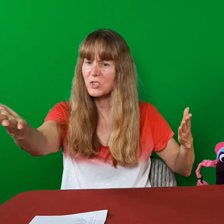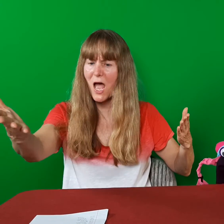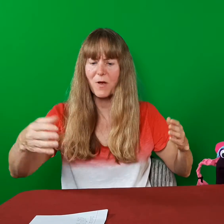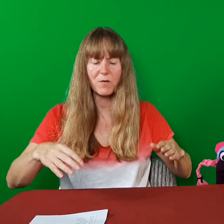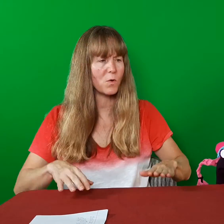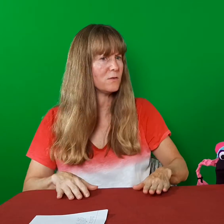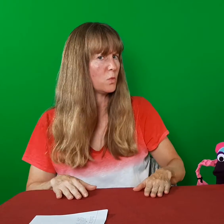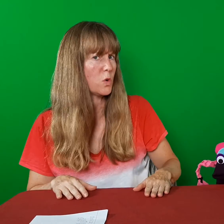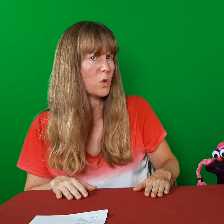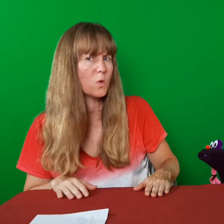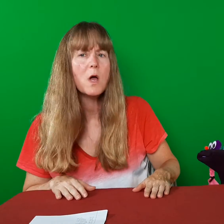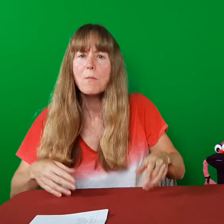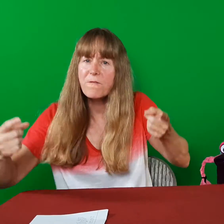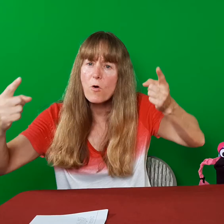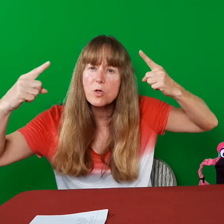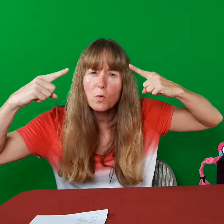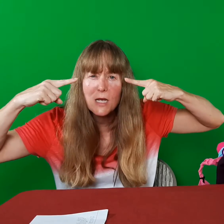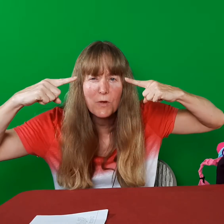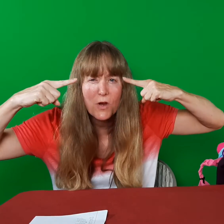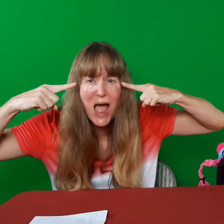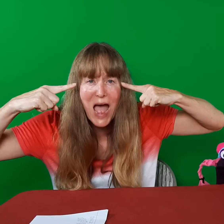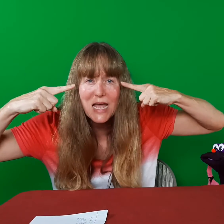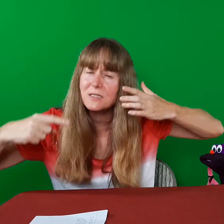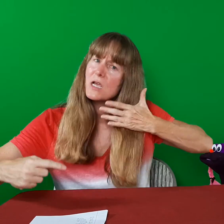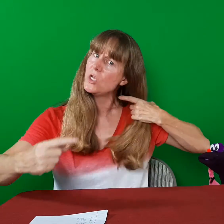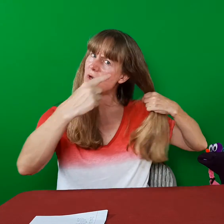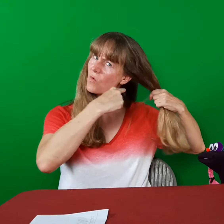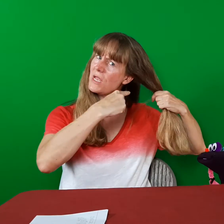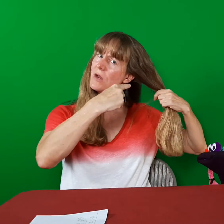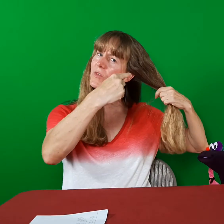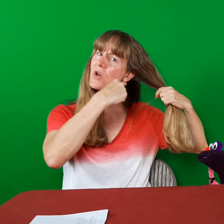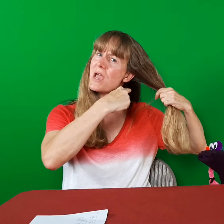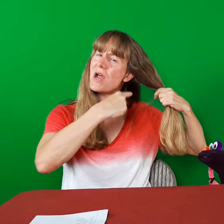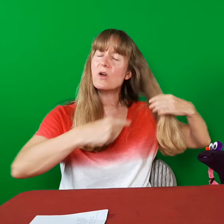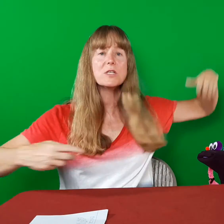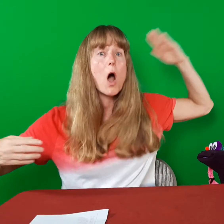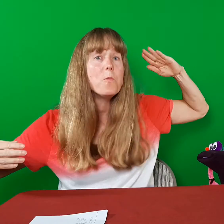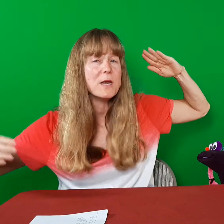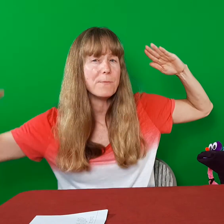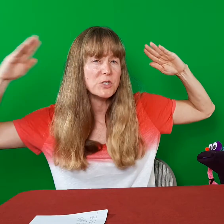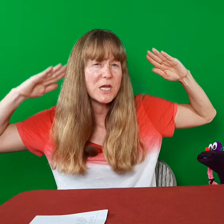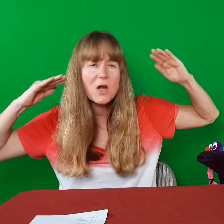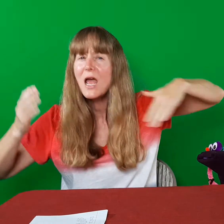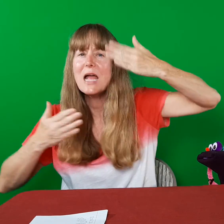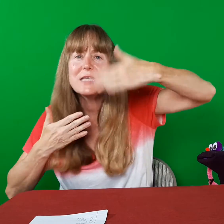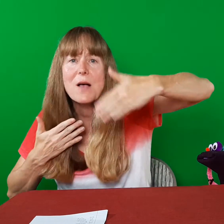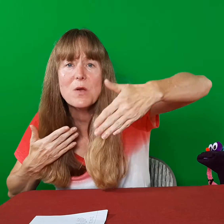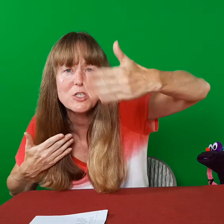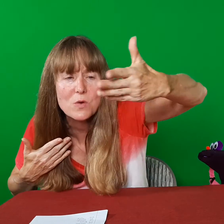job, everyone. Woohoo. Before you read with your eyes, you can read with your ears. Open up each ear and tell me what you